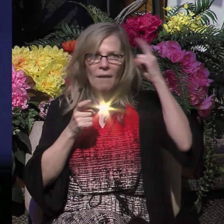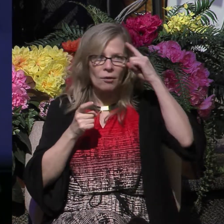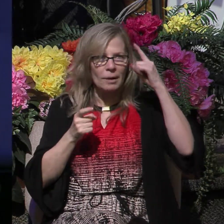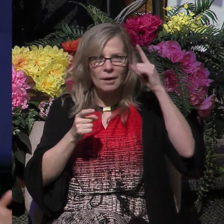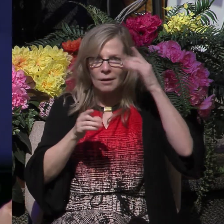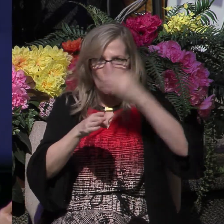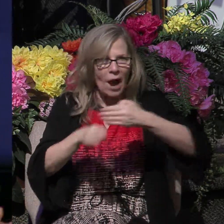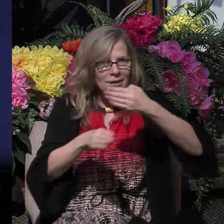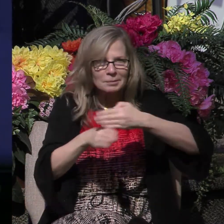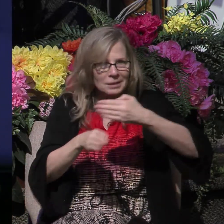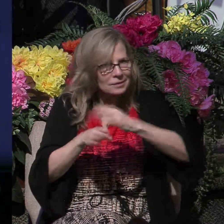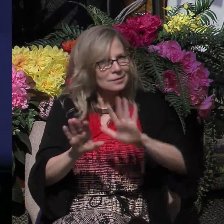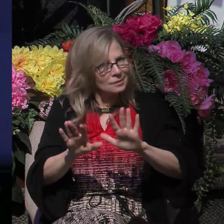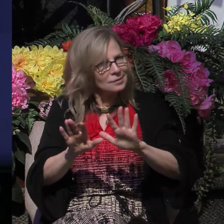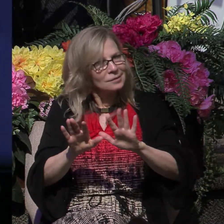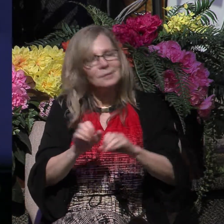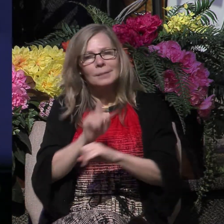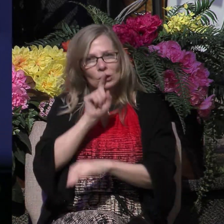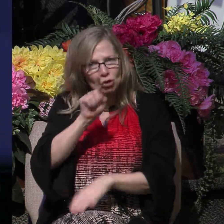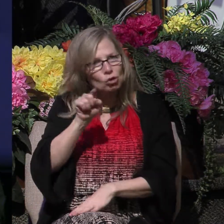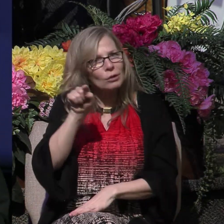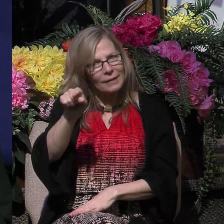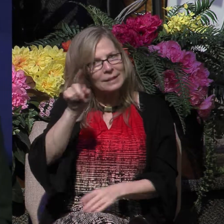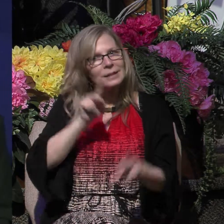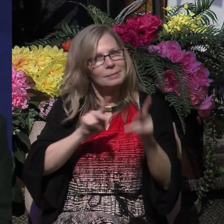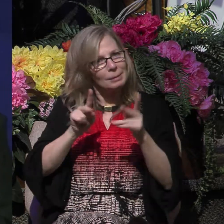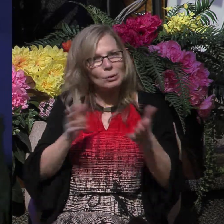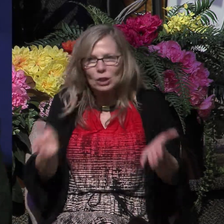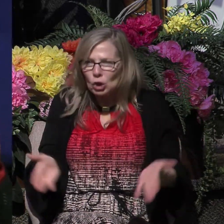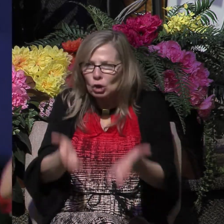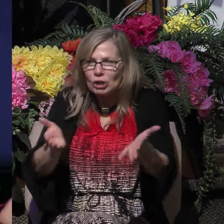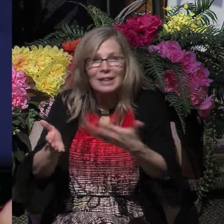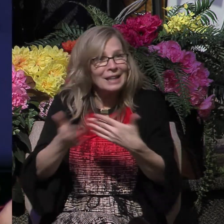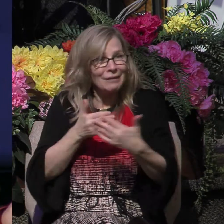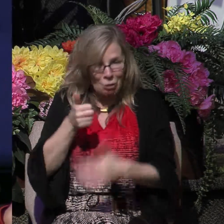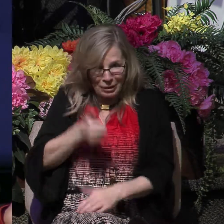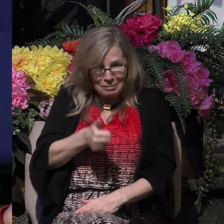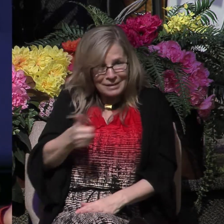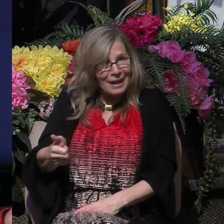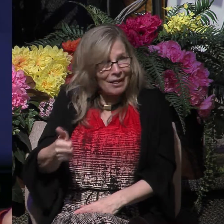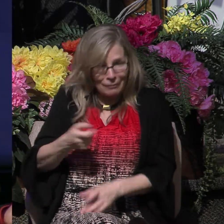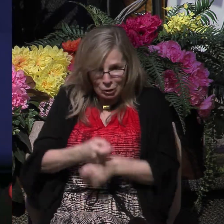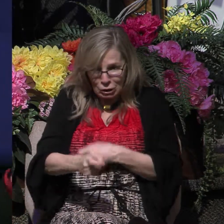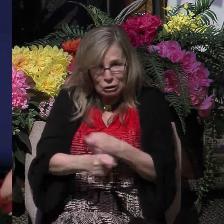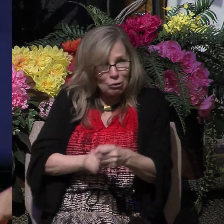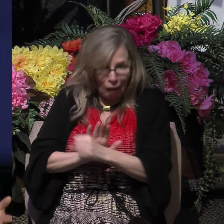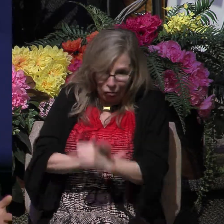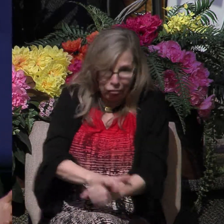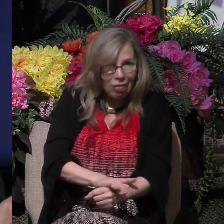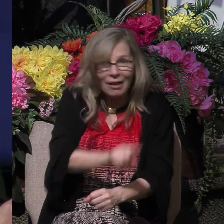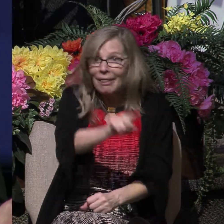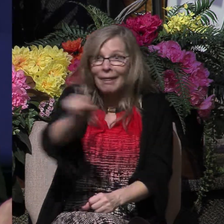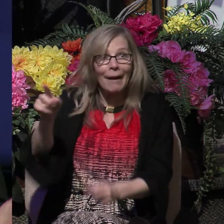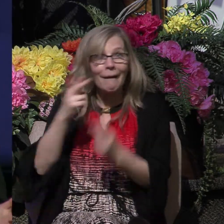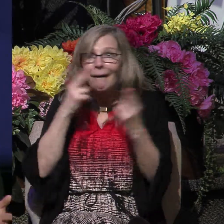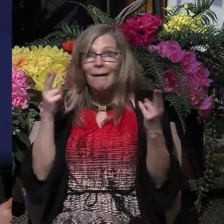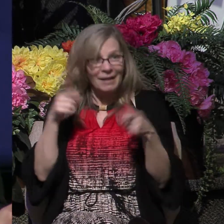He made sure that these people were encouraged, even though he had been the one persecuted. They hadn't been persecuted. He had.